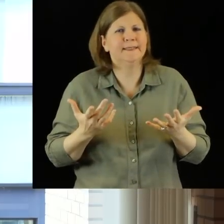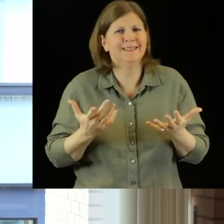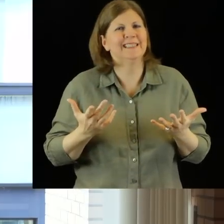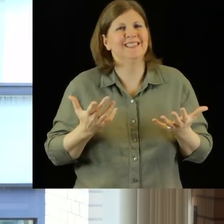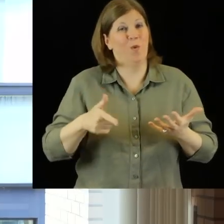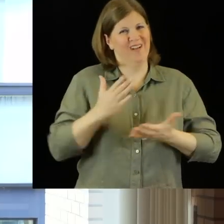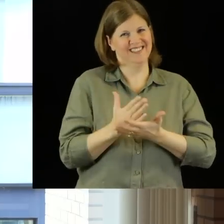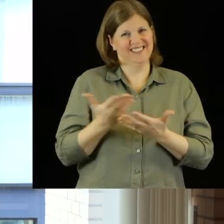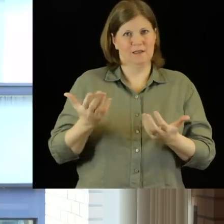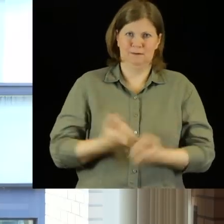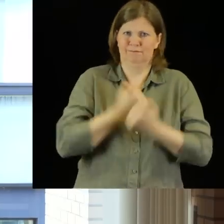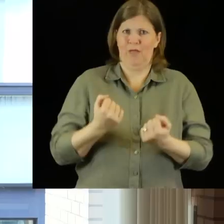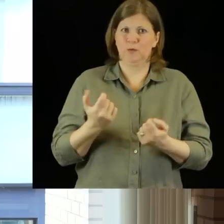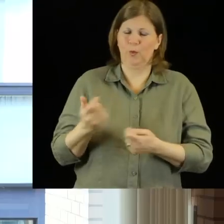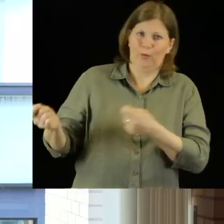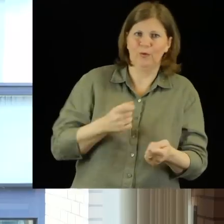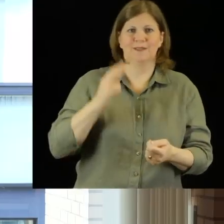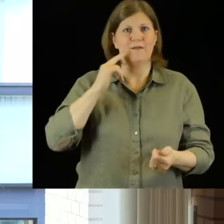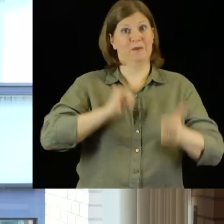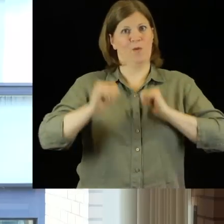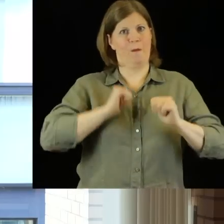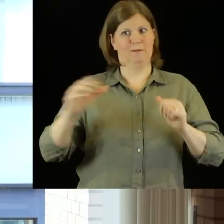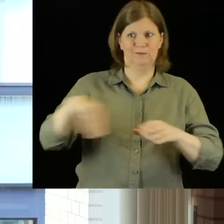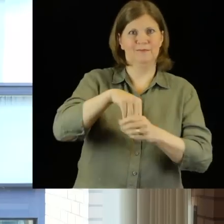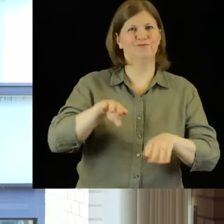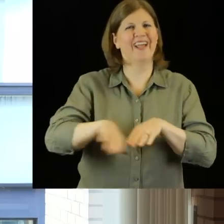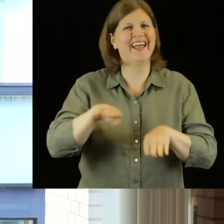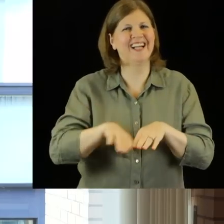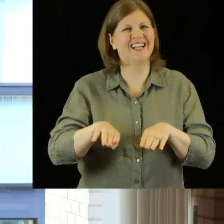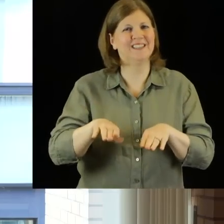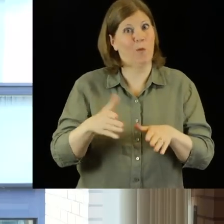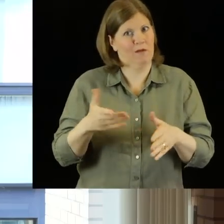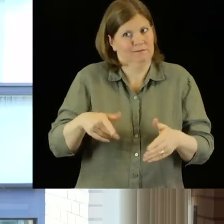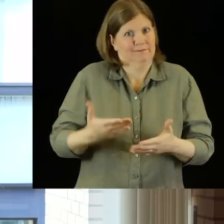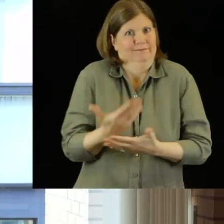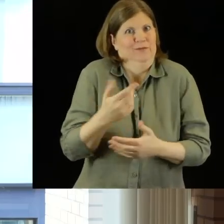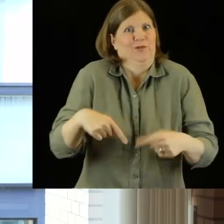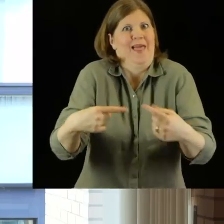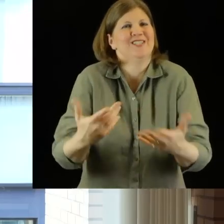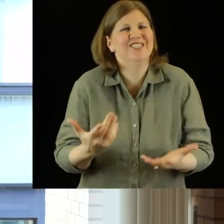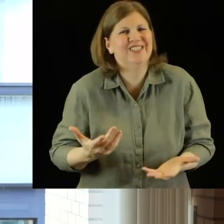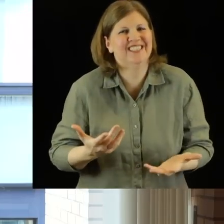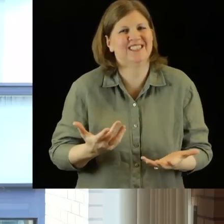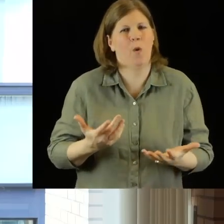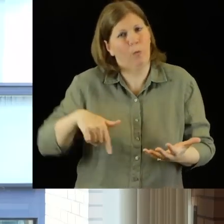into the training, but also the challenges attached to that. So we've been spending the last three years with Solar Bear in preparing our institution,